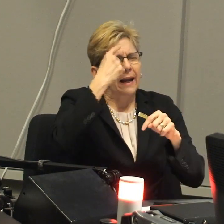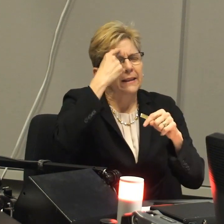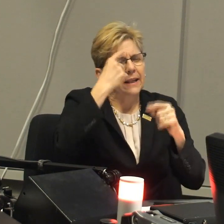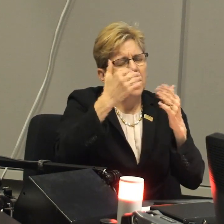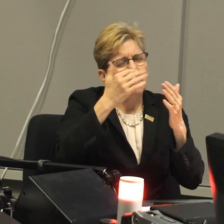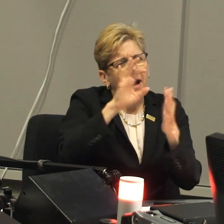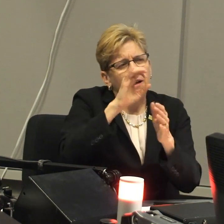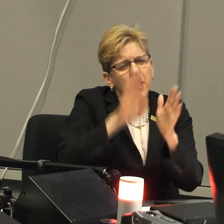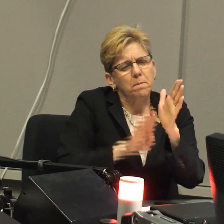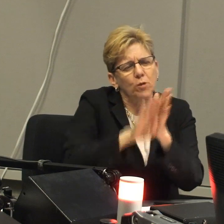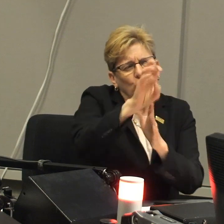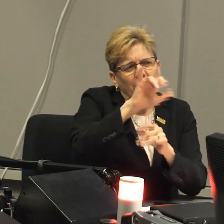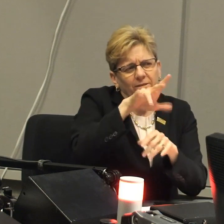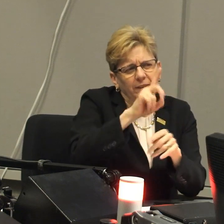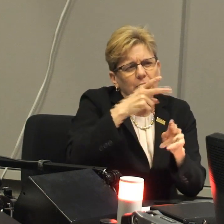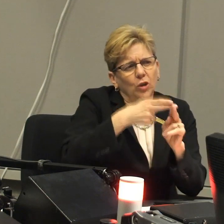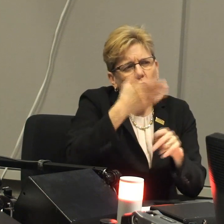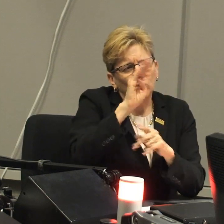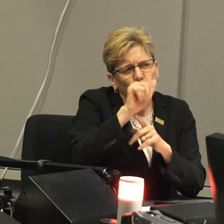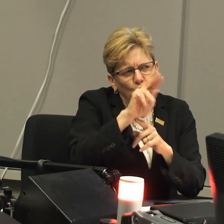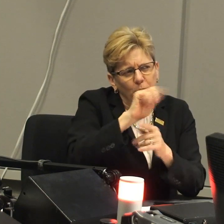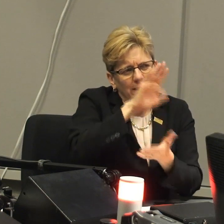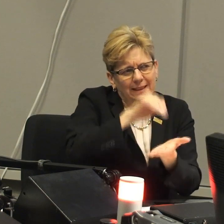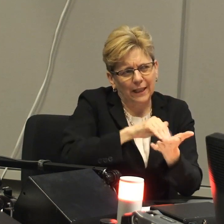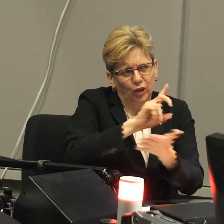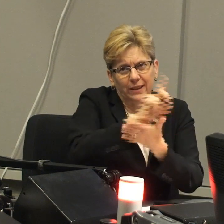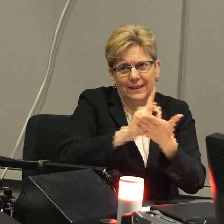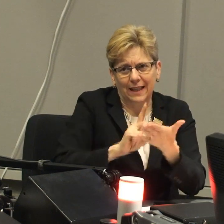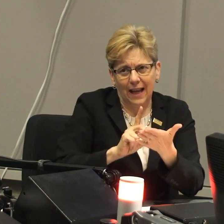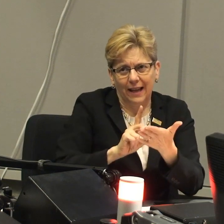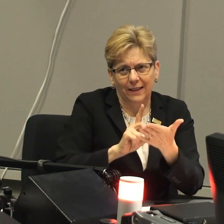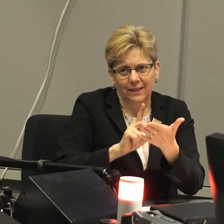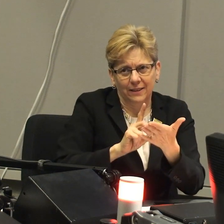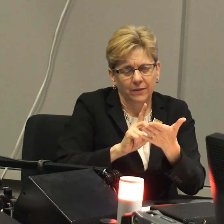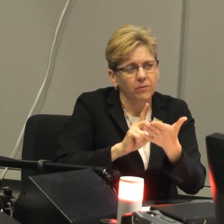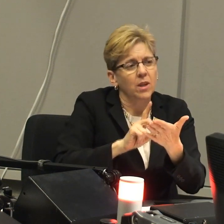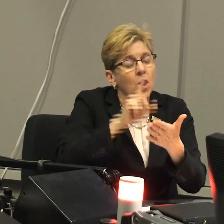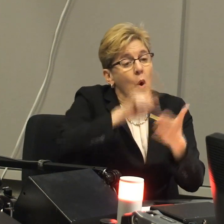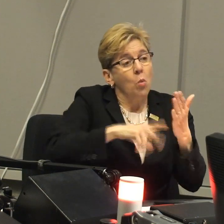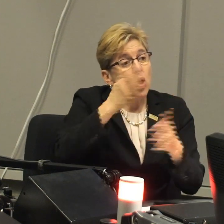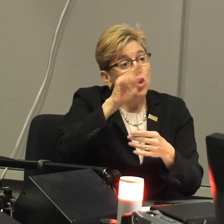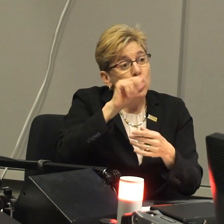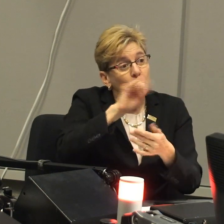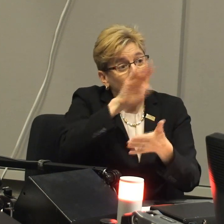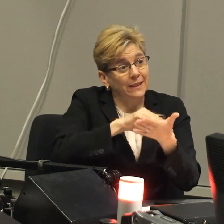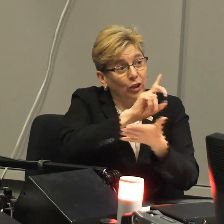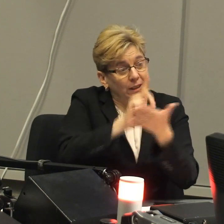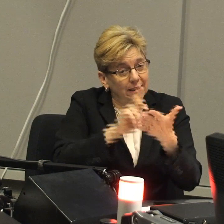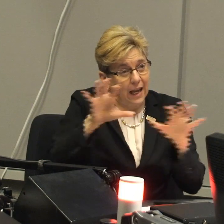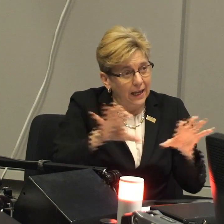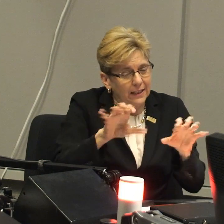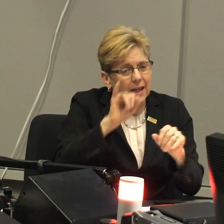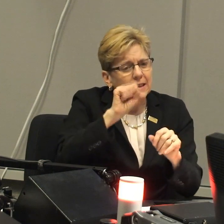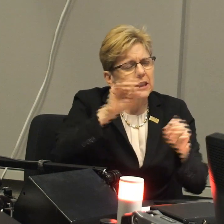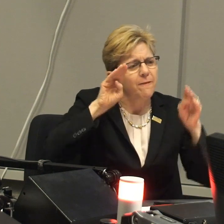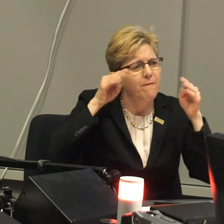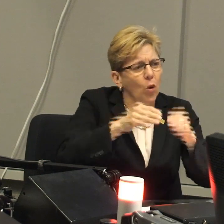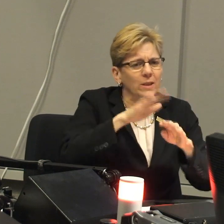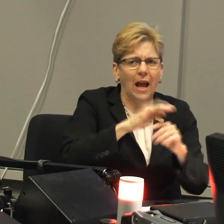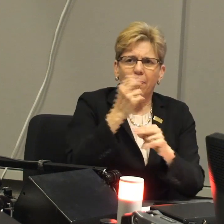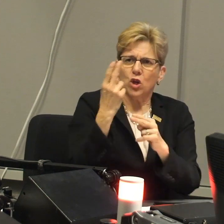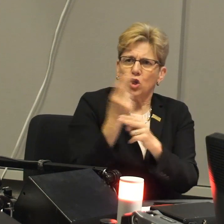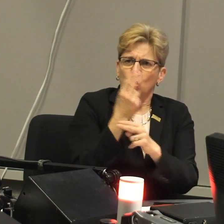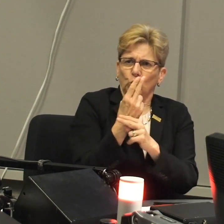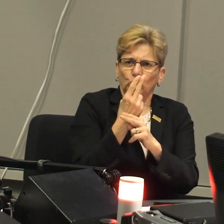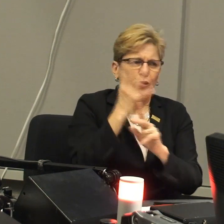listener. Perhaps I should go back and talk about the emerging field called human-centered design. And with human-centered design,